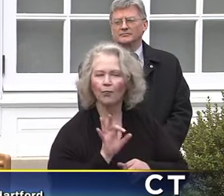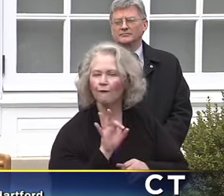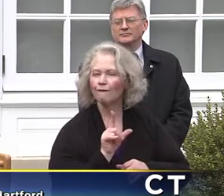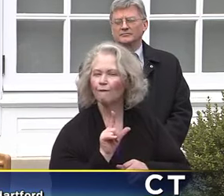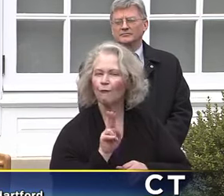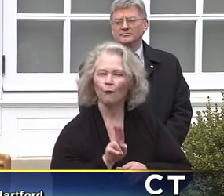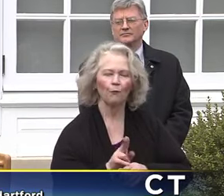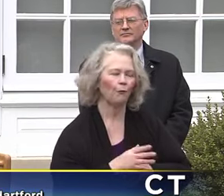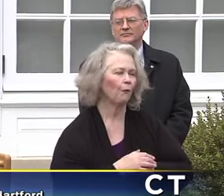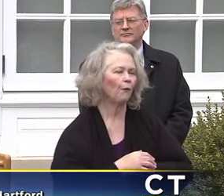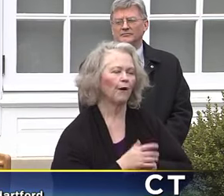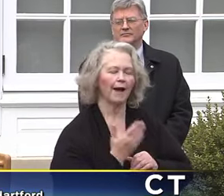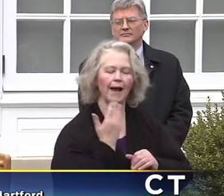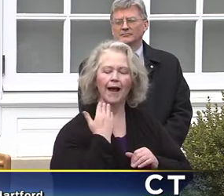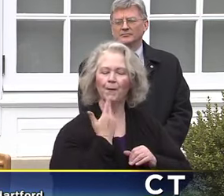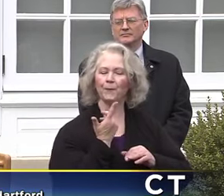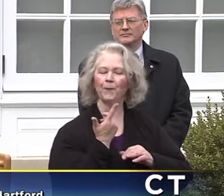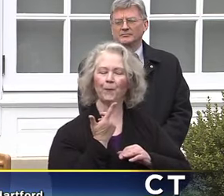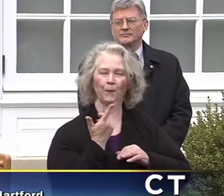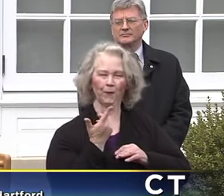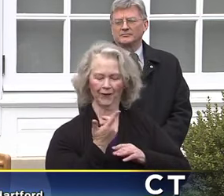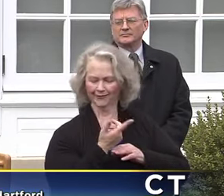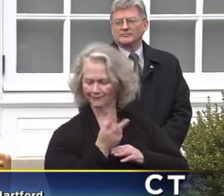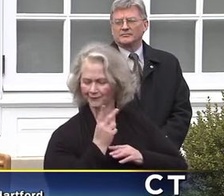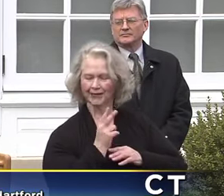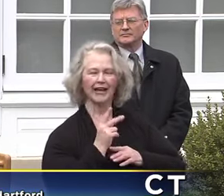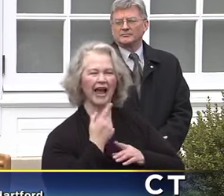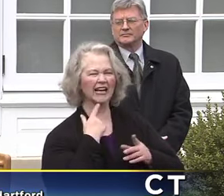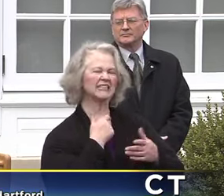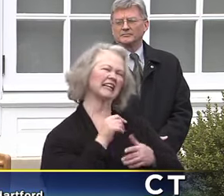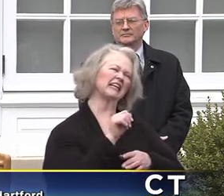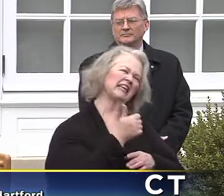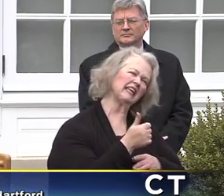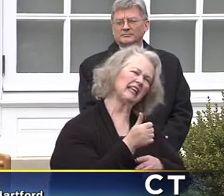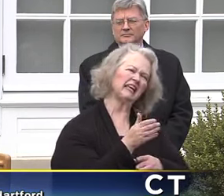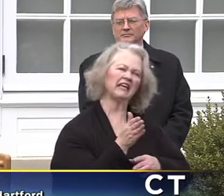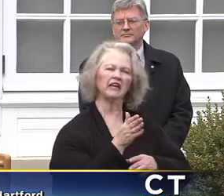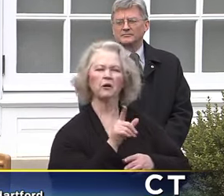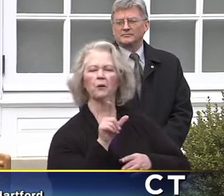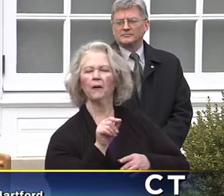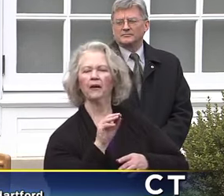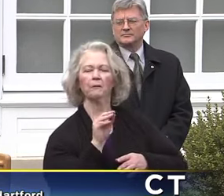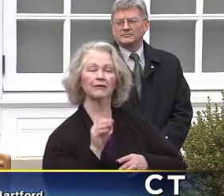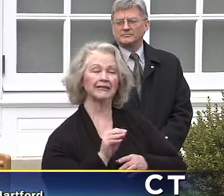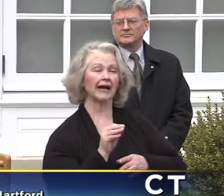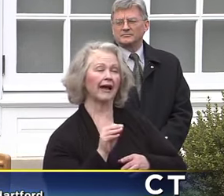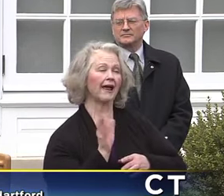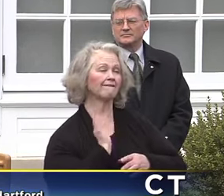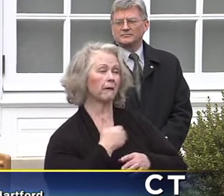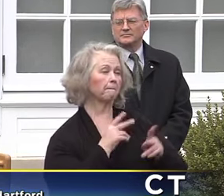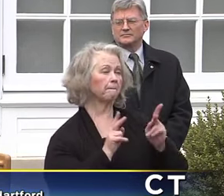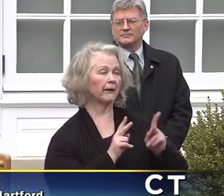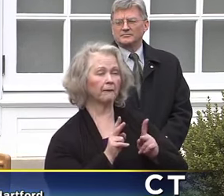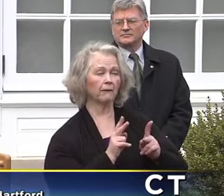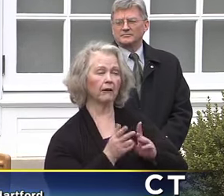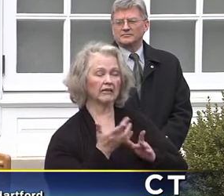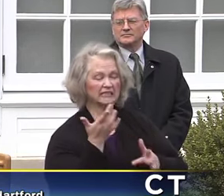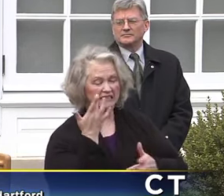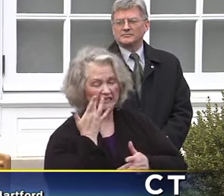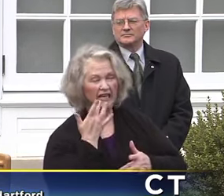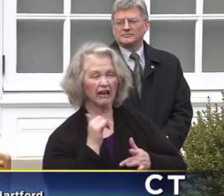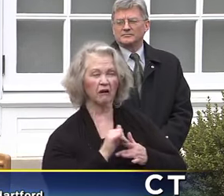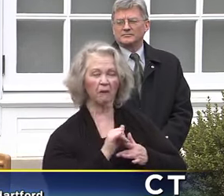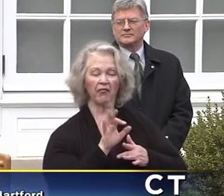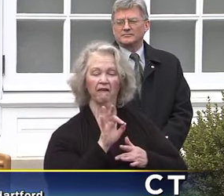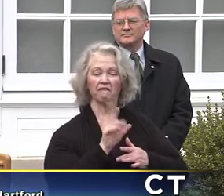I know some people a week ago heard me say that 10 to 20% of our population gets sick from influenza every year. And I did get some